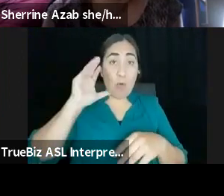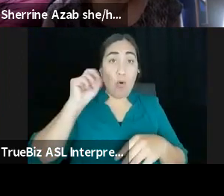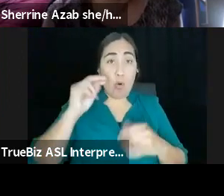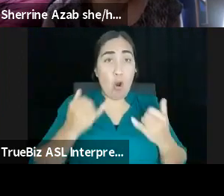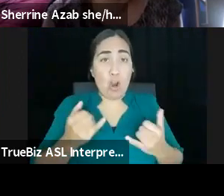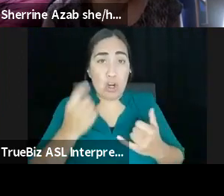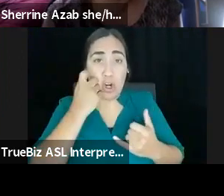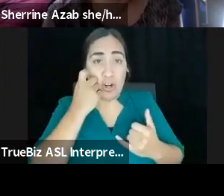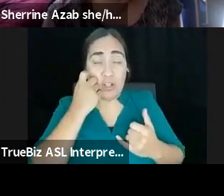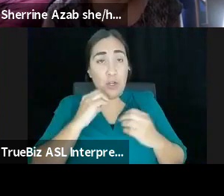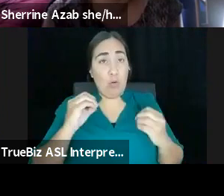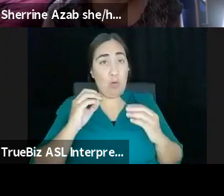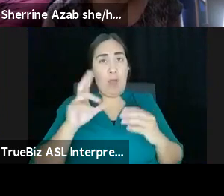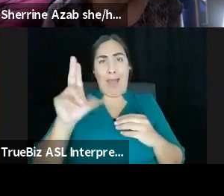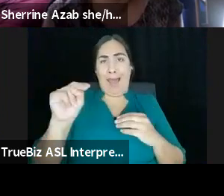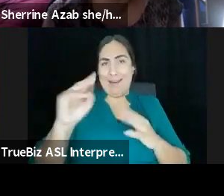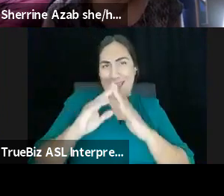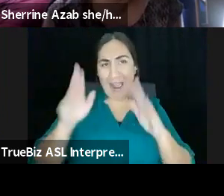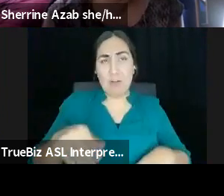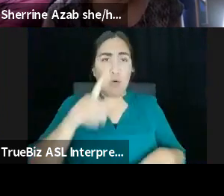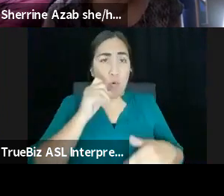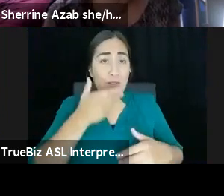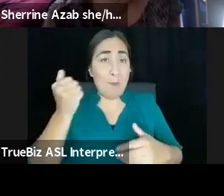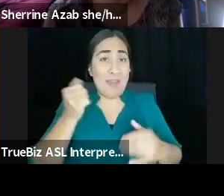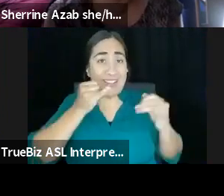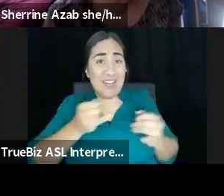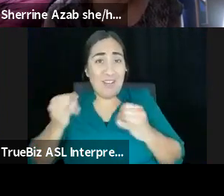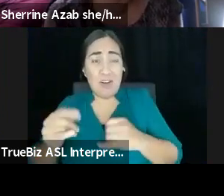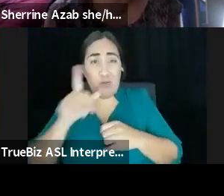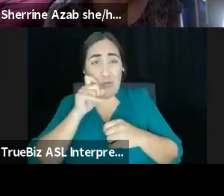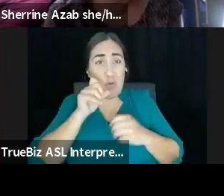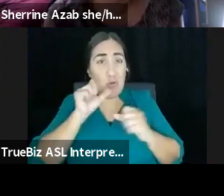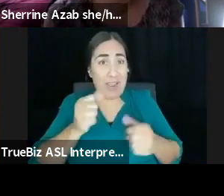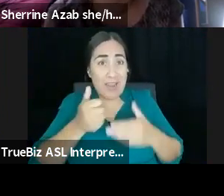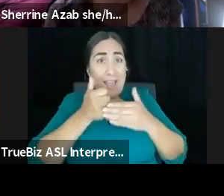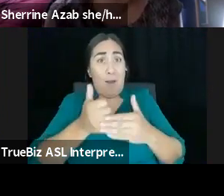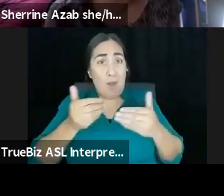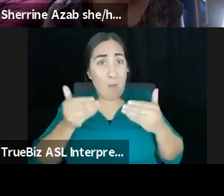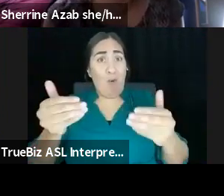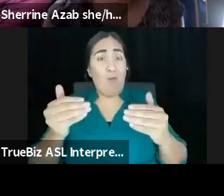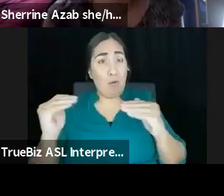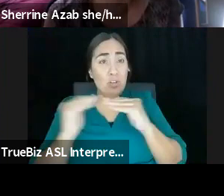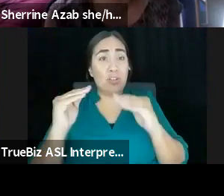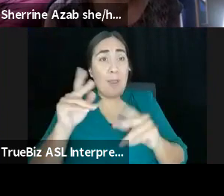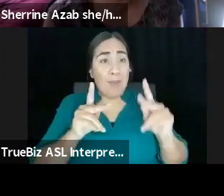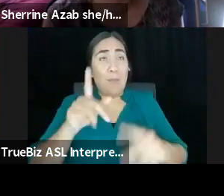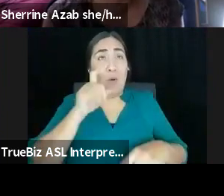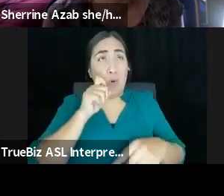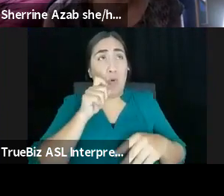individuals to move that organization towards justice. People who live within and experience what they're trying to do. And that also takes